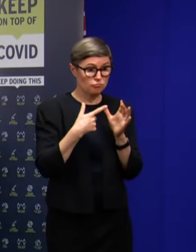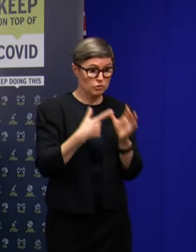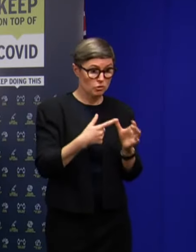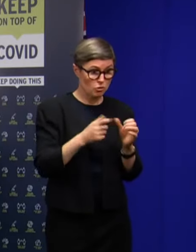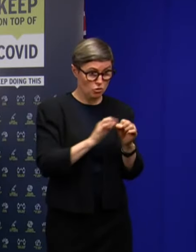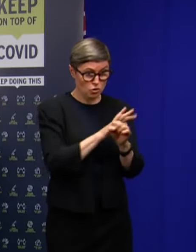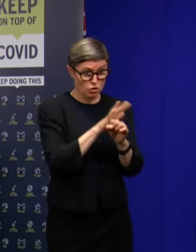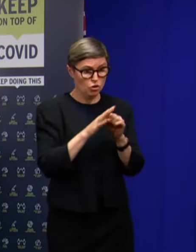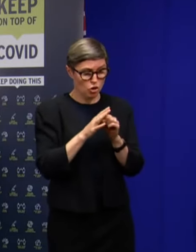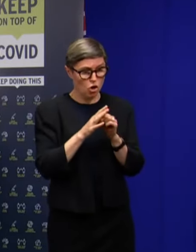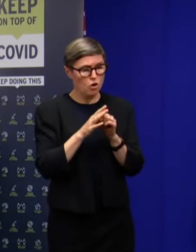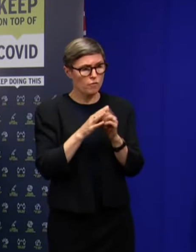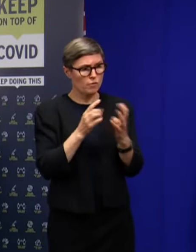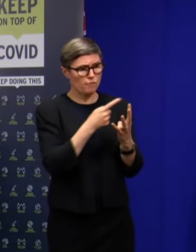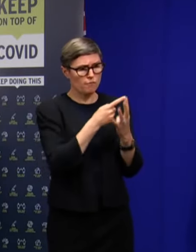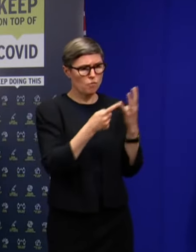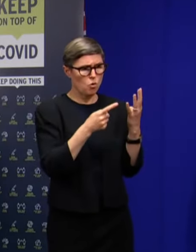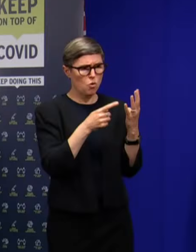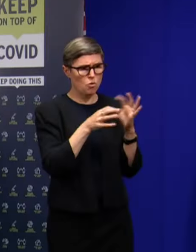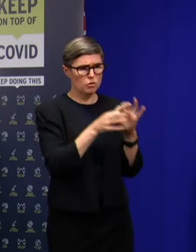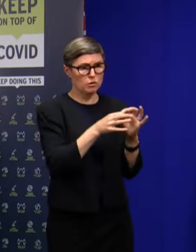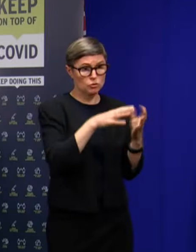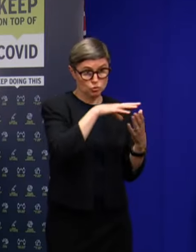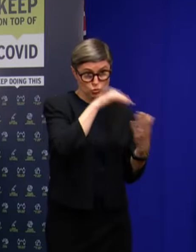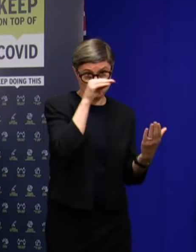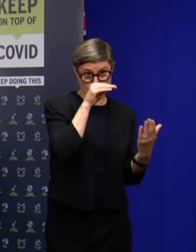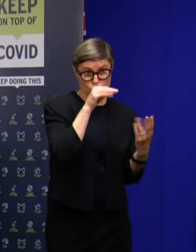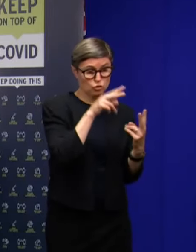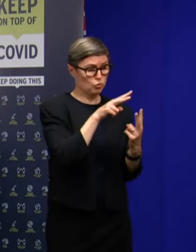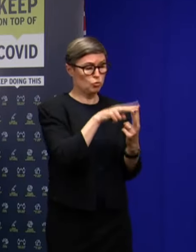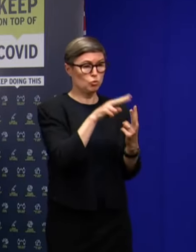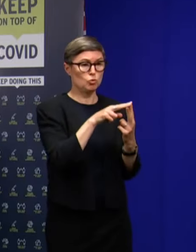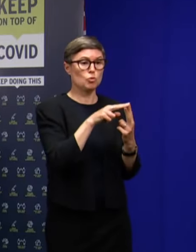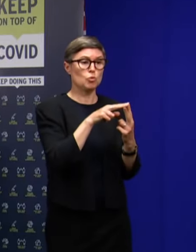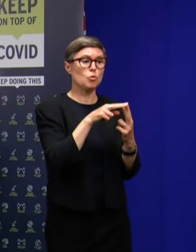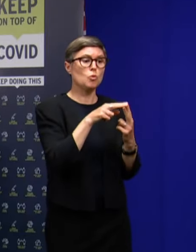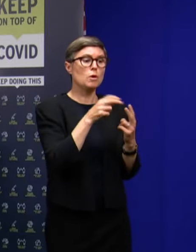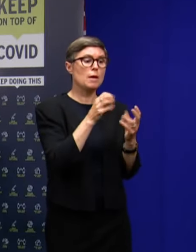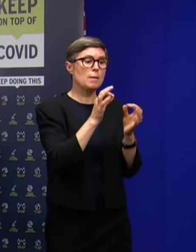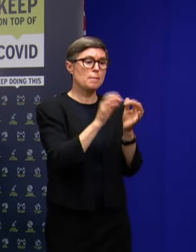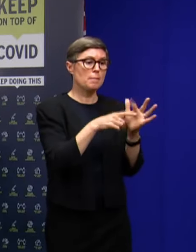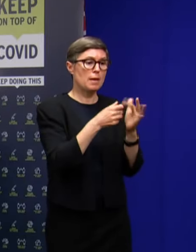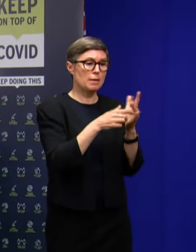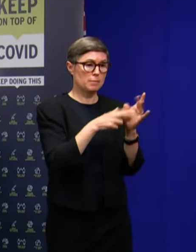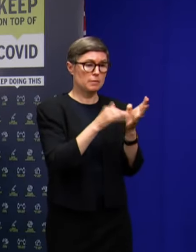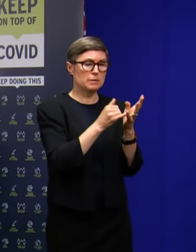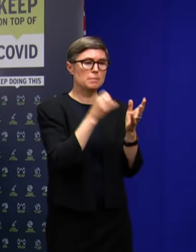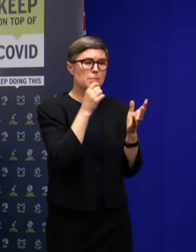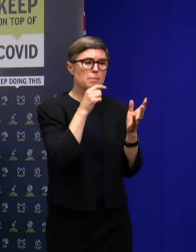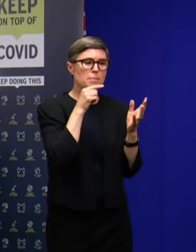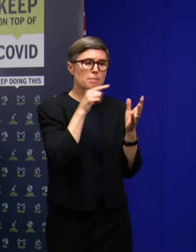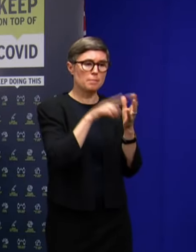them are for the students, two of which are at the Blackmans Bay Primary School, which were